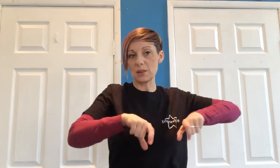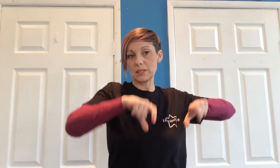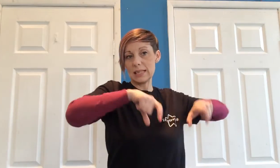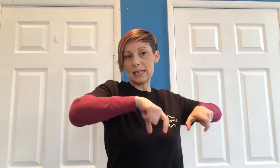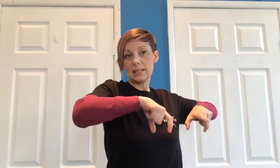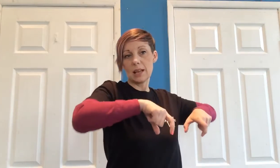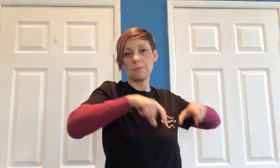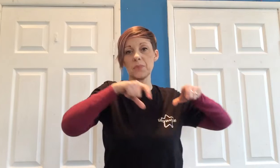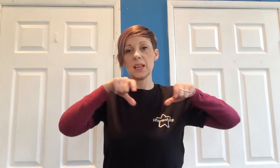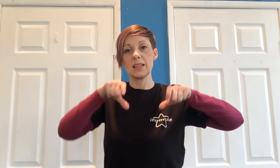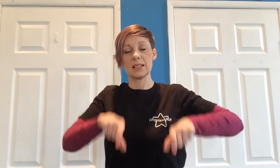down seats